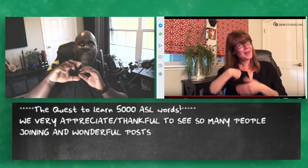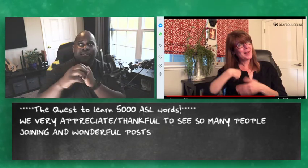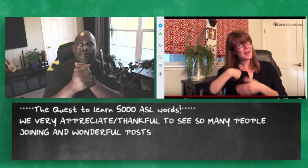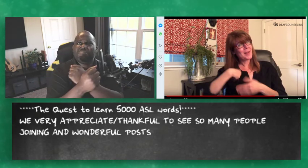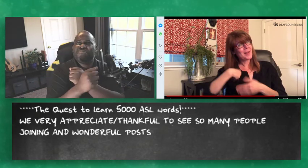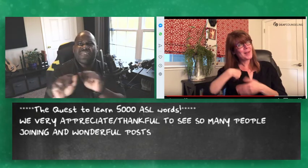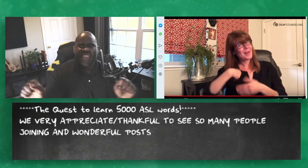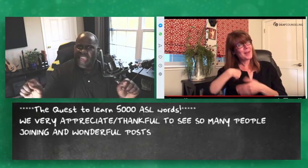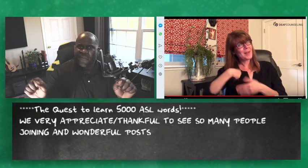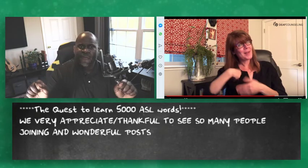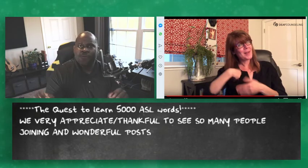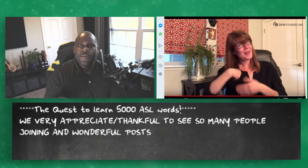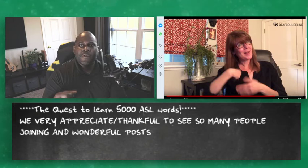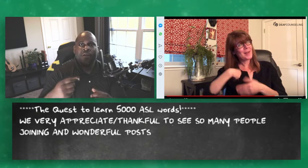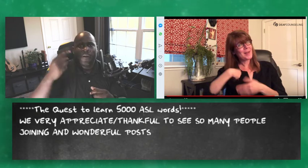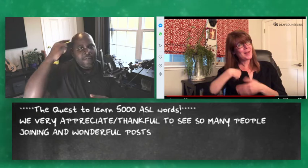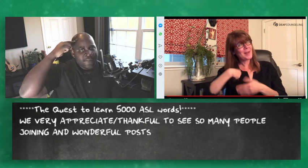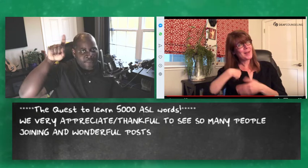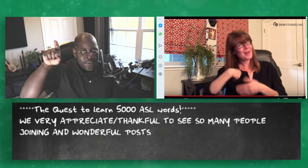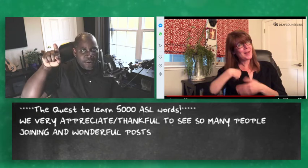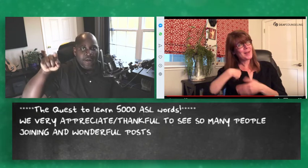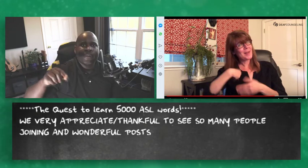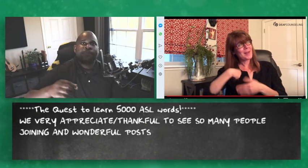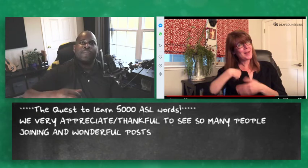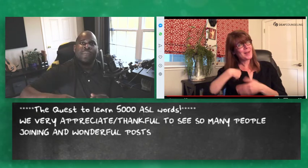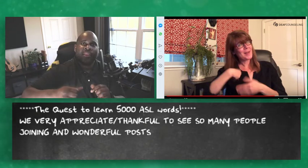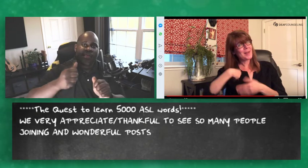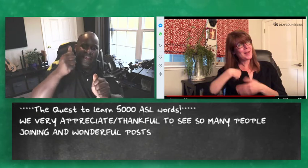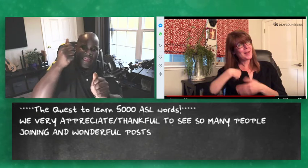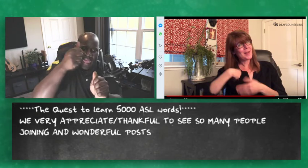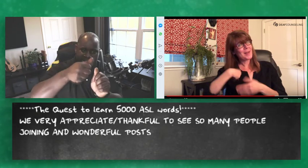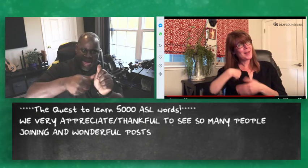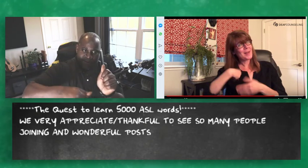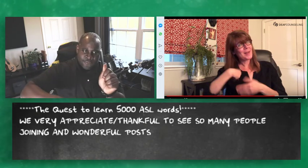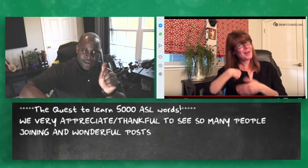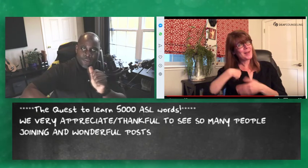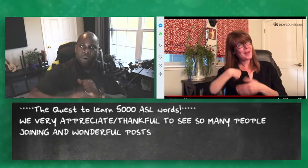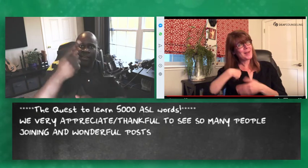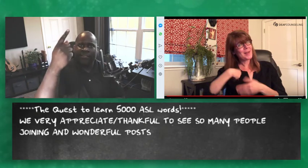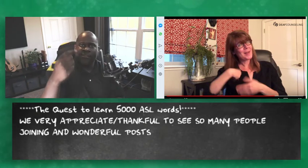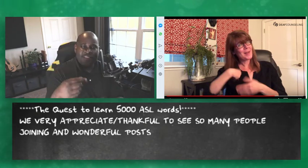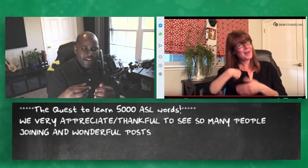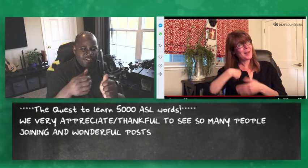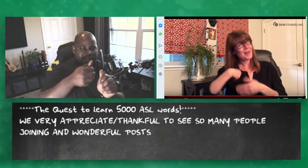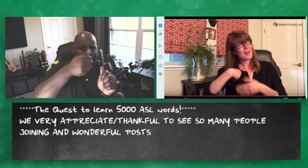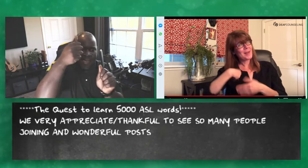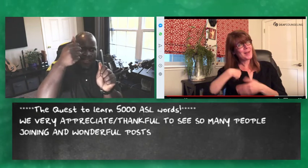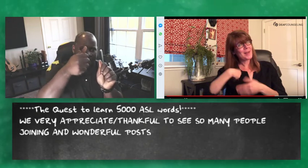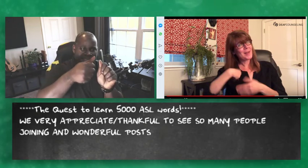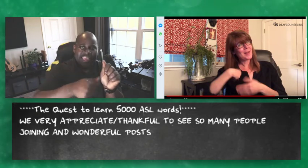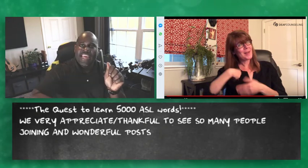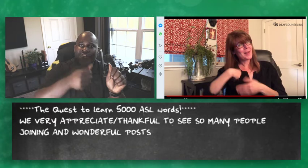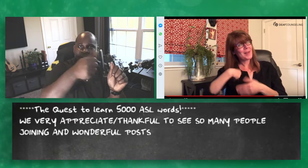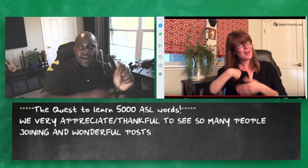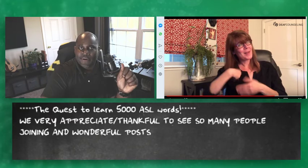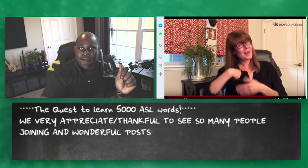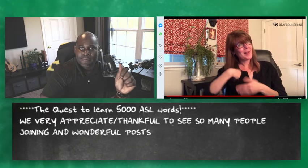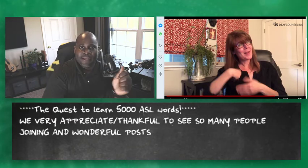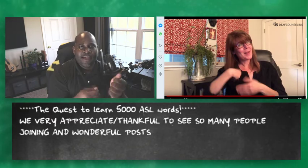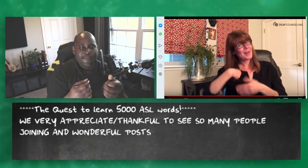be safe for everyone do you see how she does that it's like each and every i